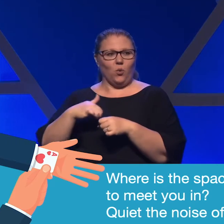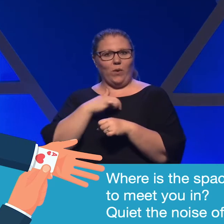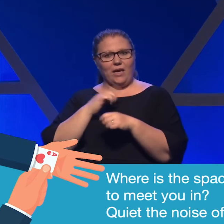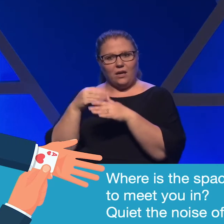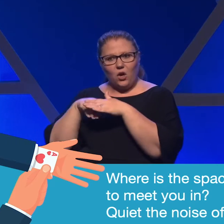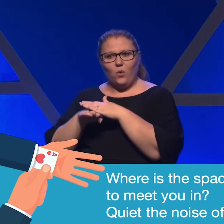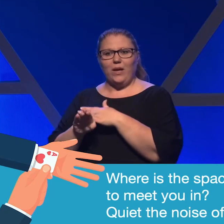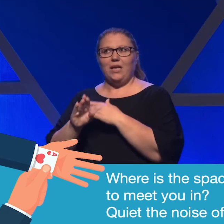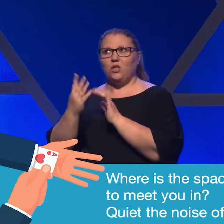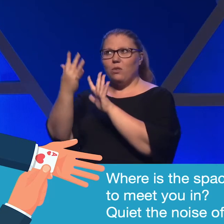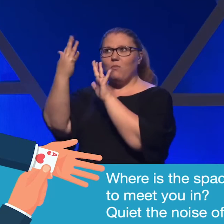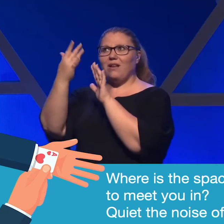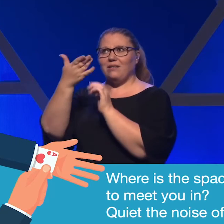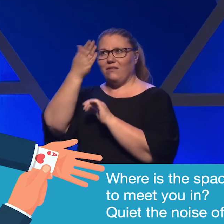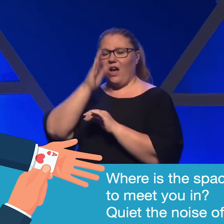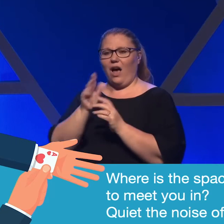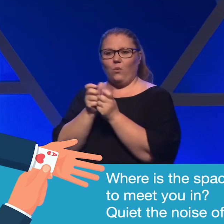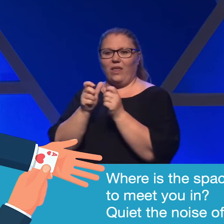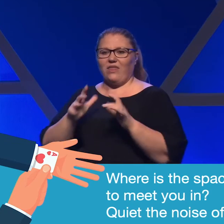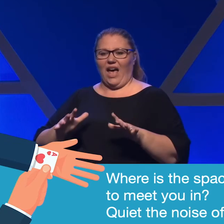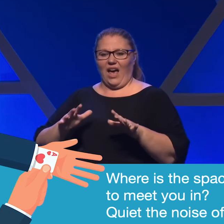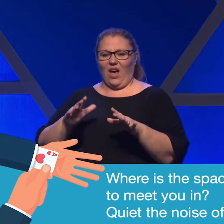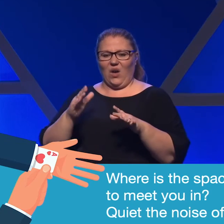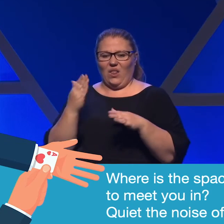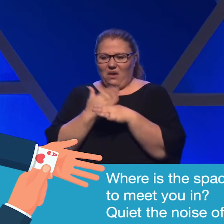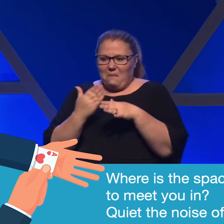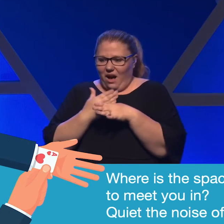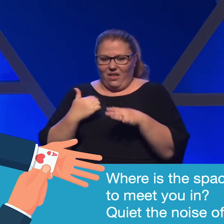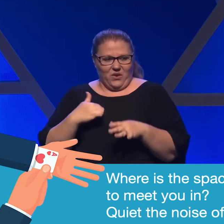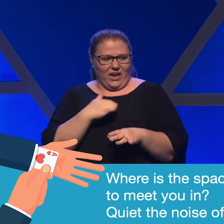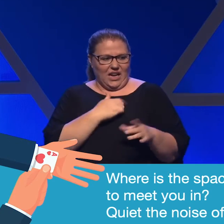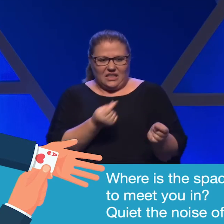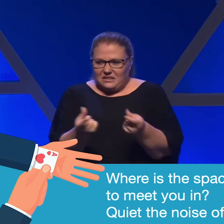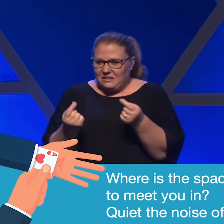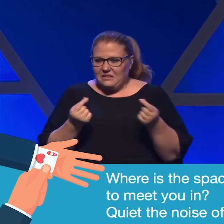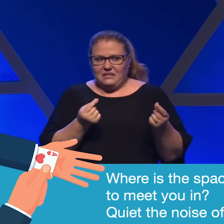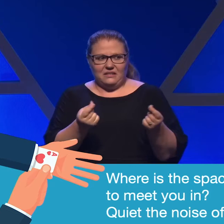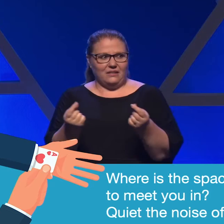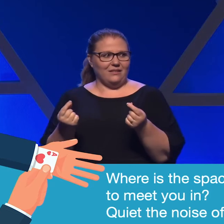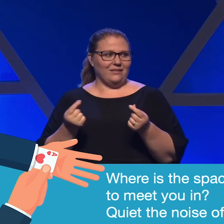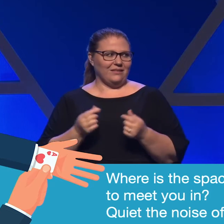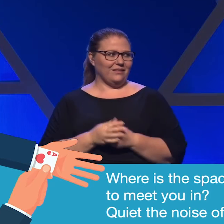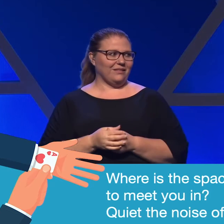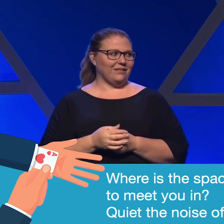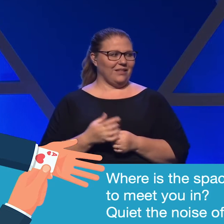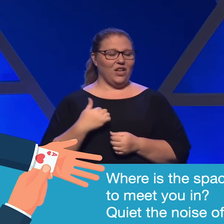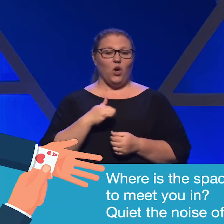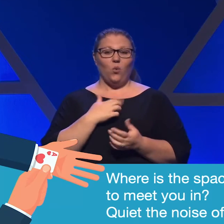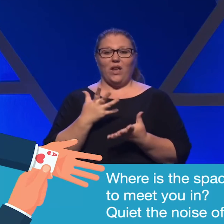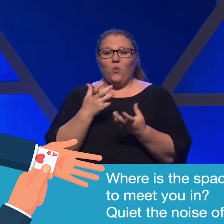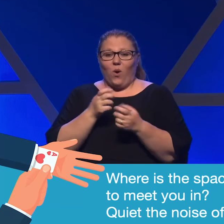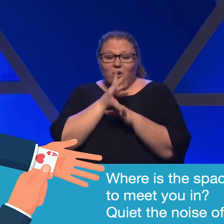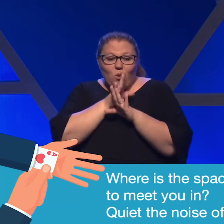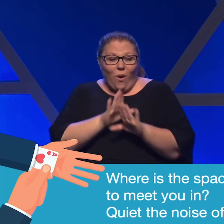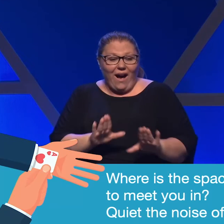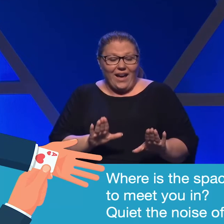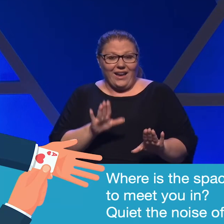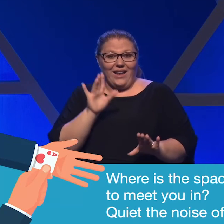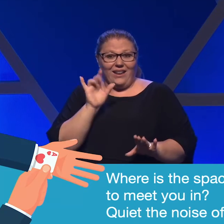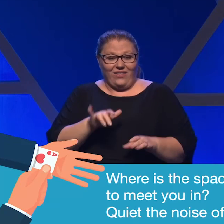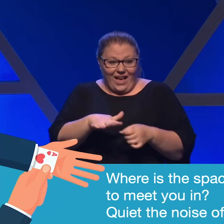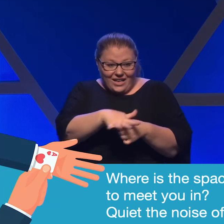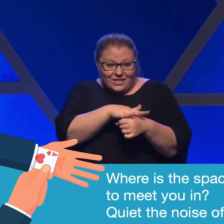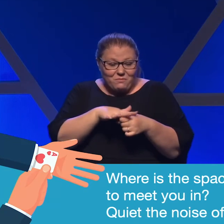into a presence with God without the noise of things to do. We want to quiet the noise of our